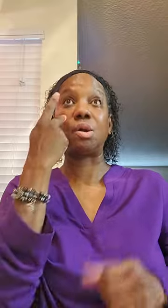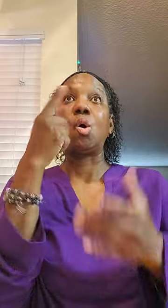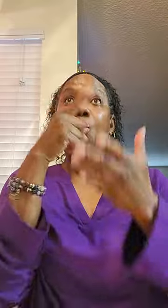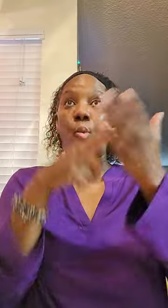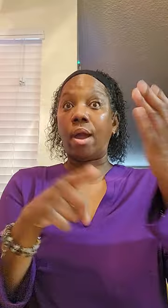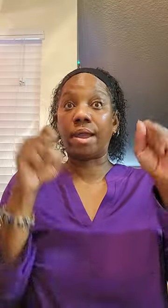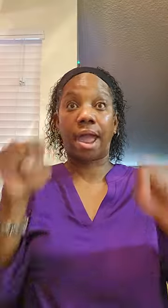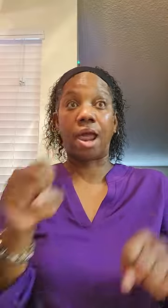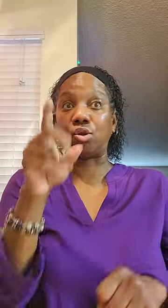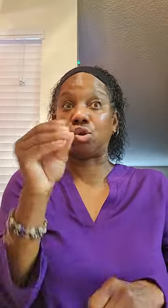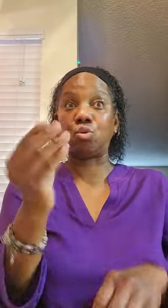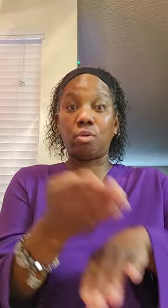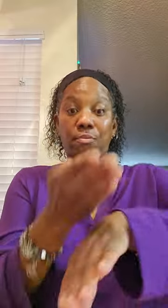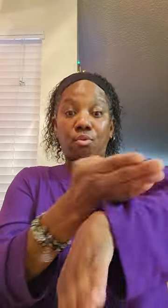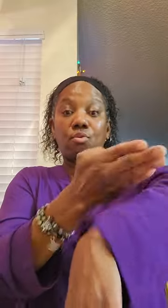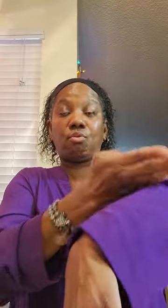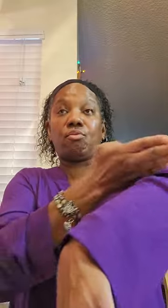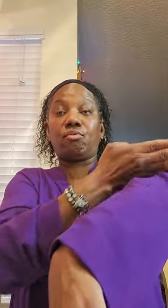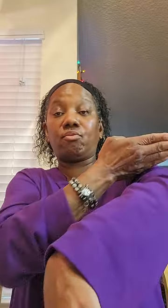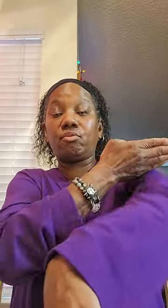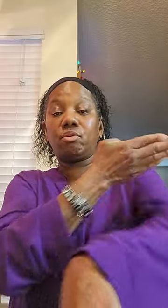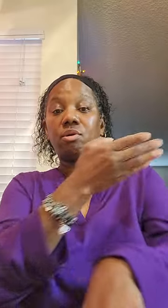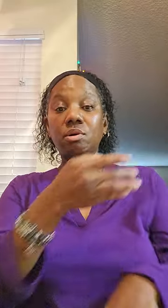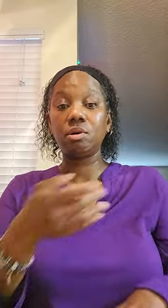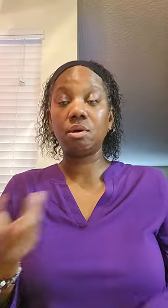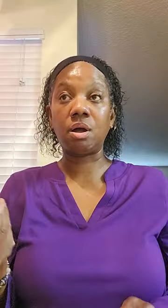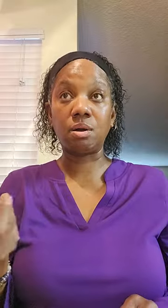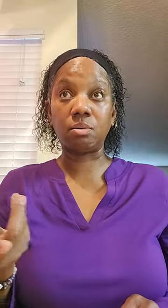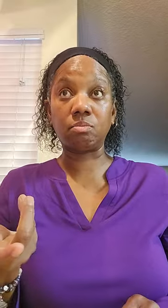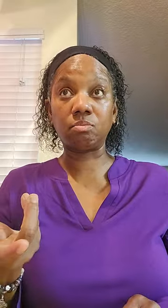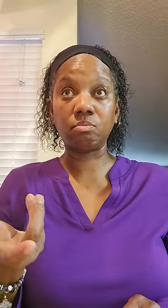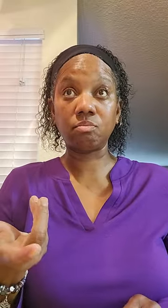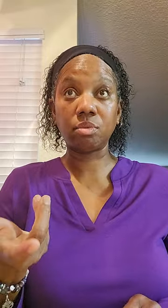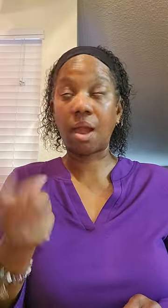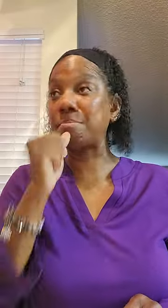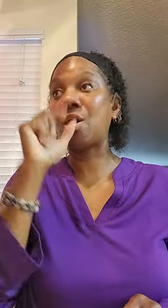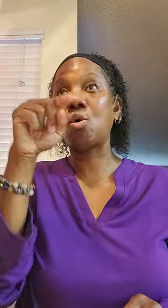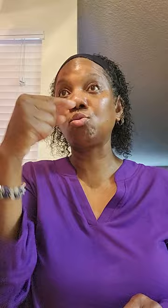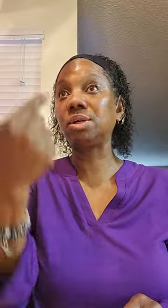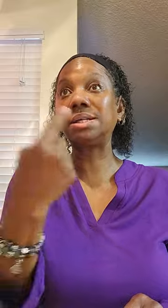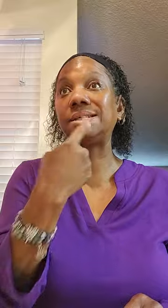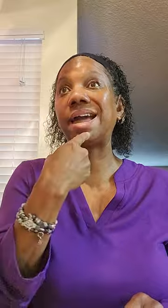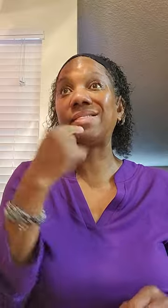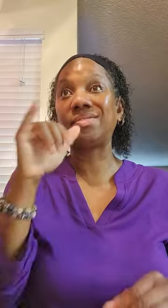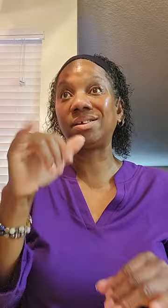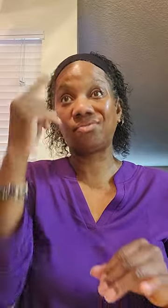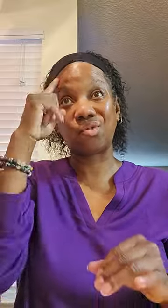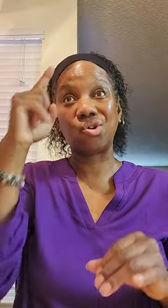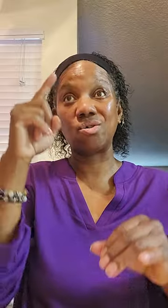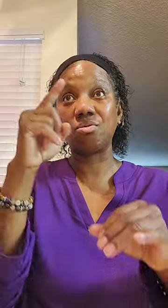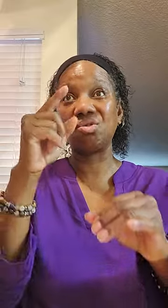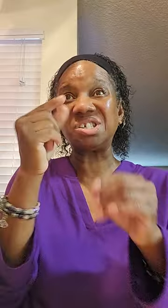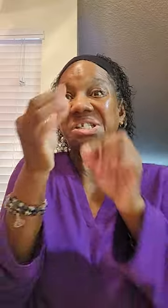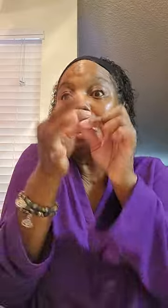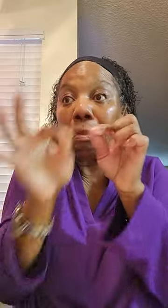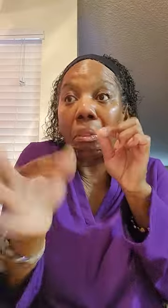what can you do to improve? Um, I'm not only saying this for stumbling.